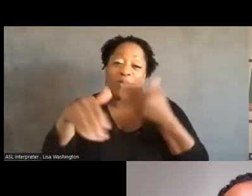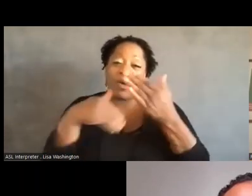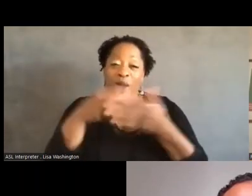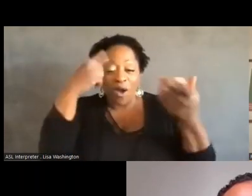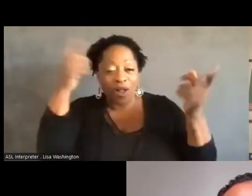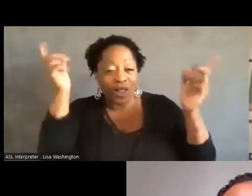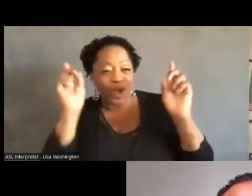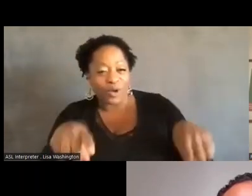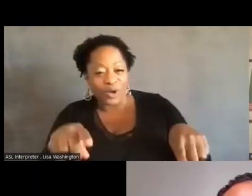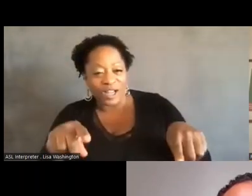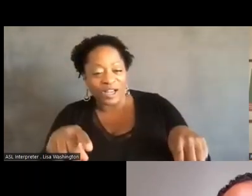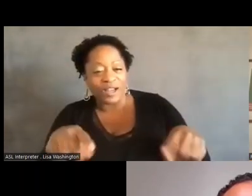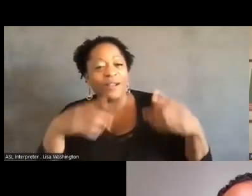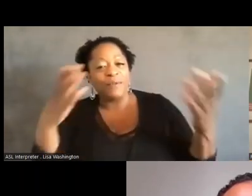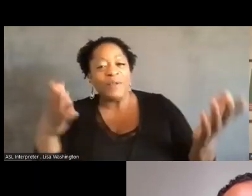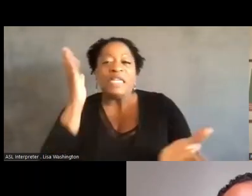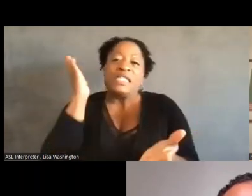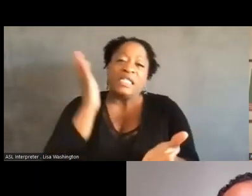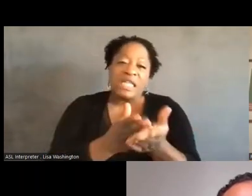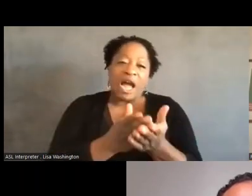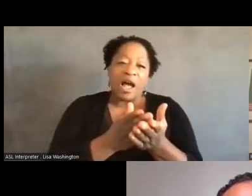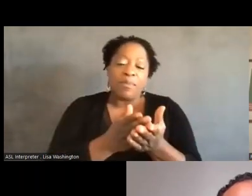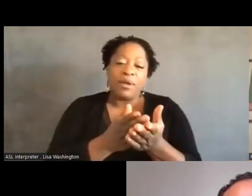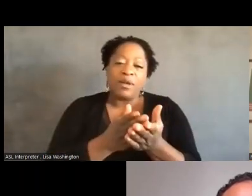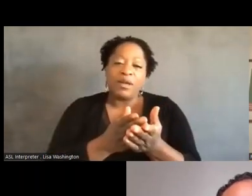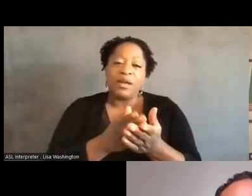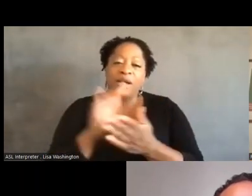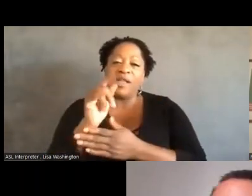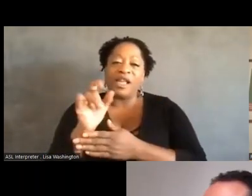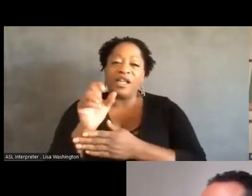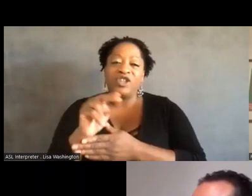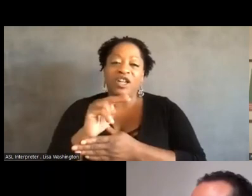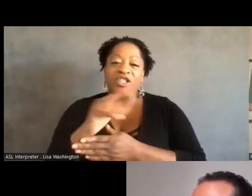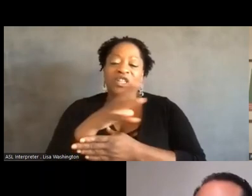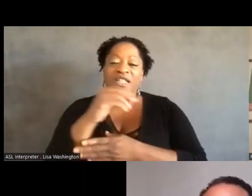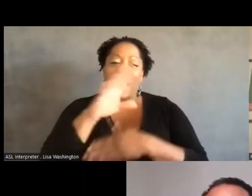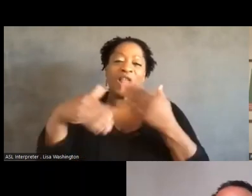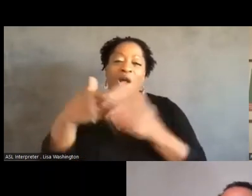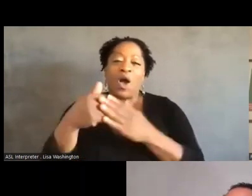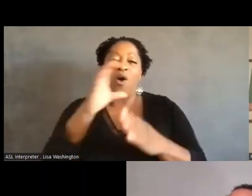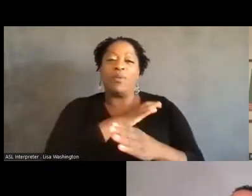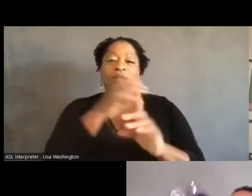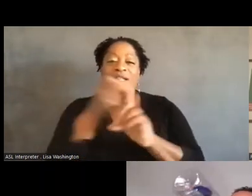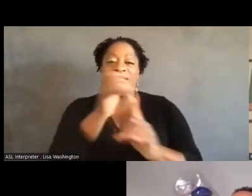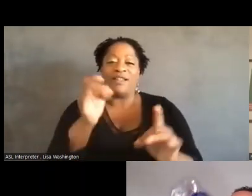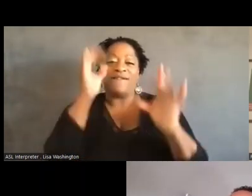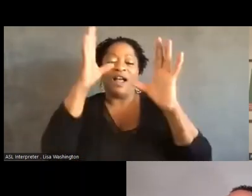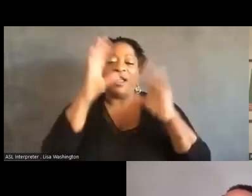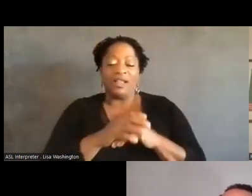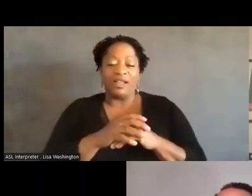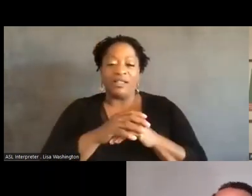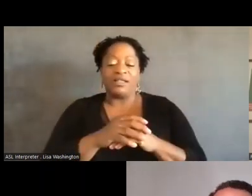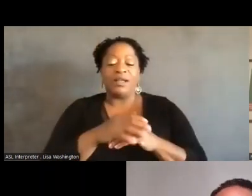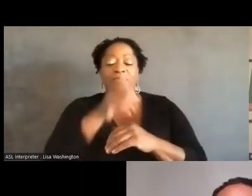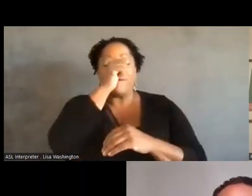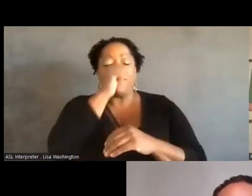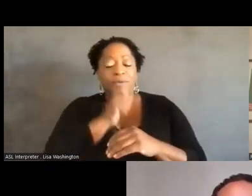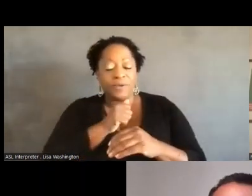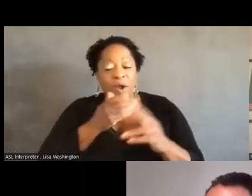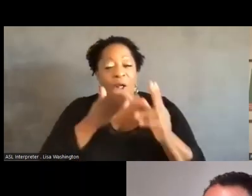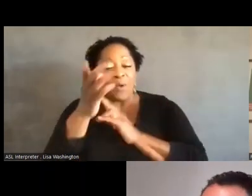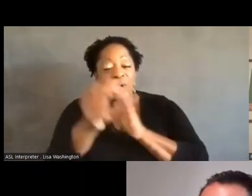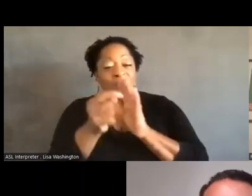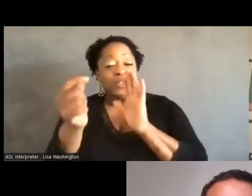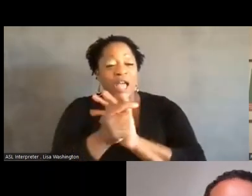stop the injunctions and all police violence, right? Like we had to come to that over time, but that ultimately was the demand of the